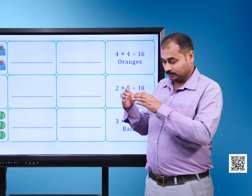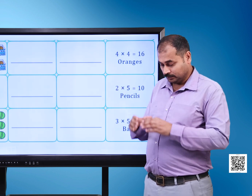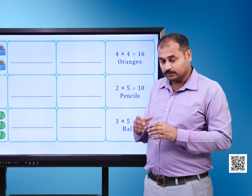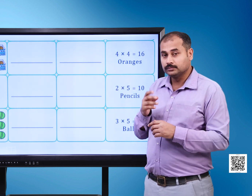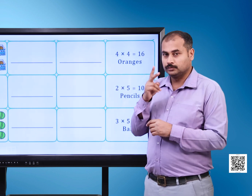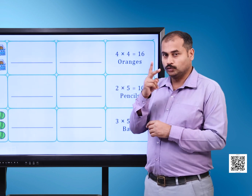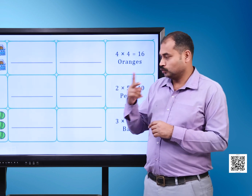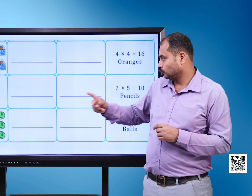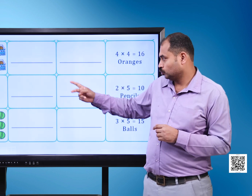pencils.